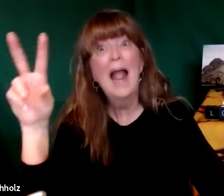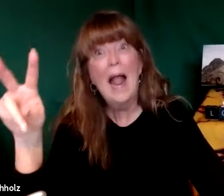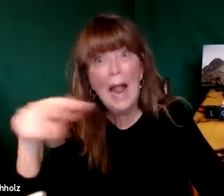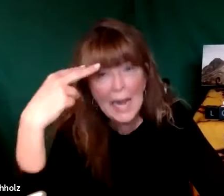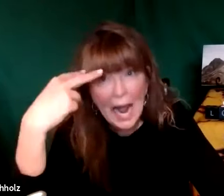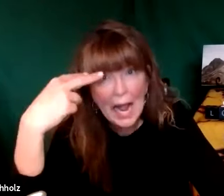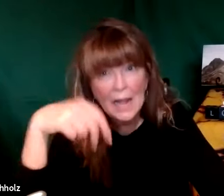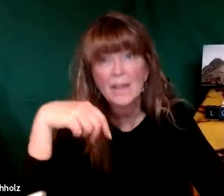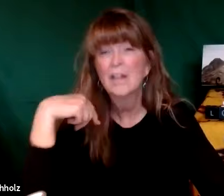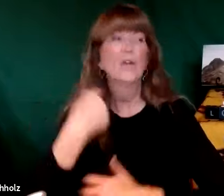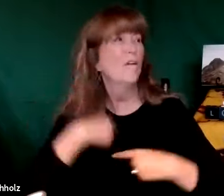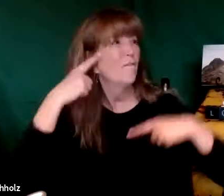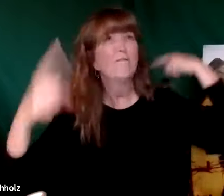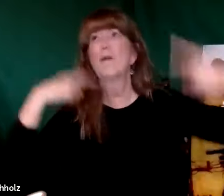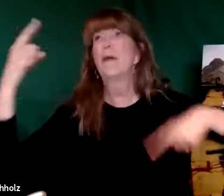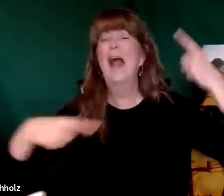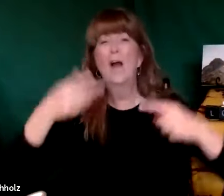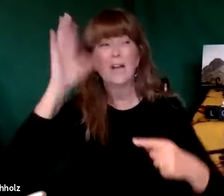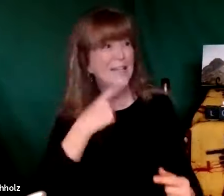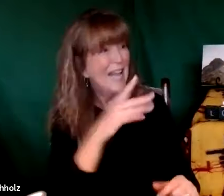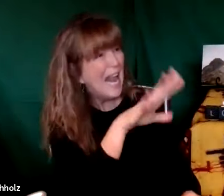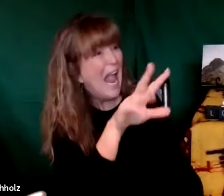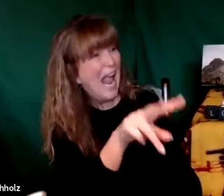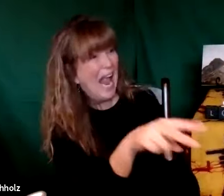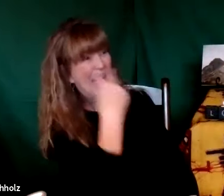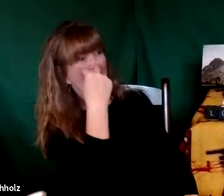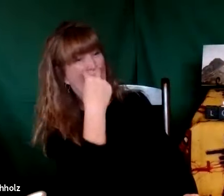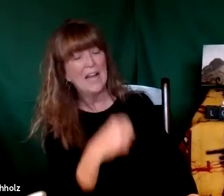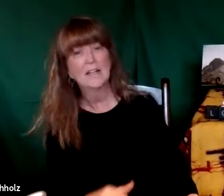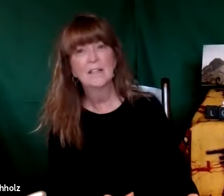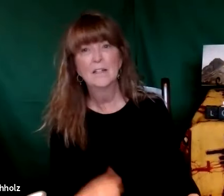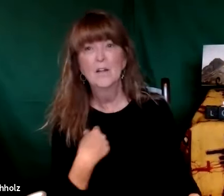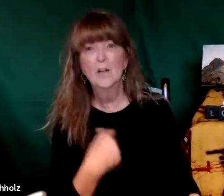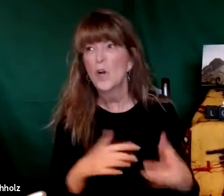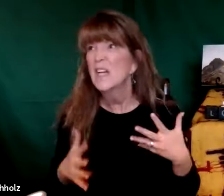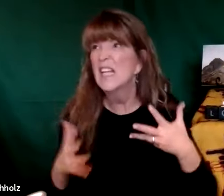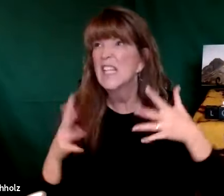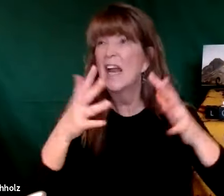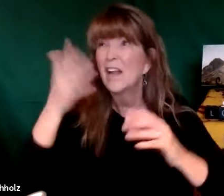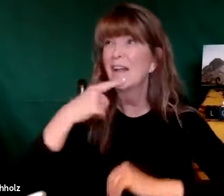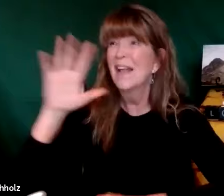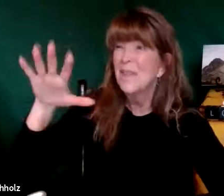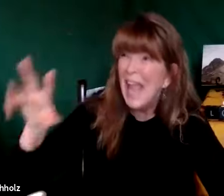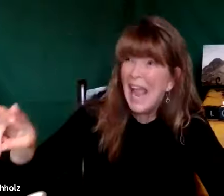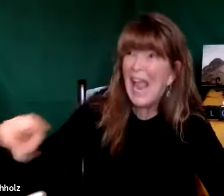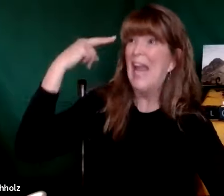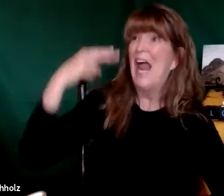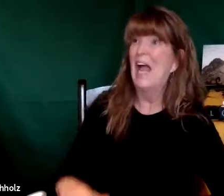because those are wake up calls we get called back to look when we're going nuts we get called to look when we're anxious